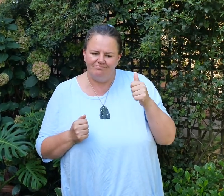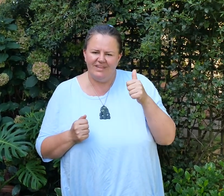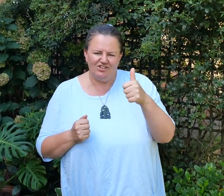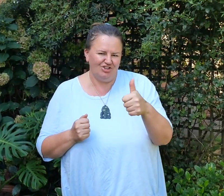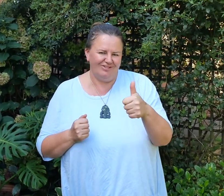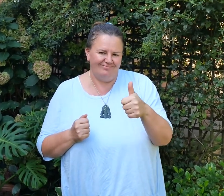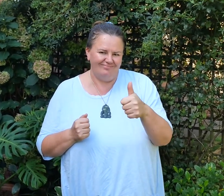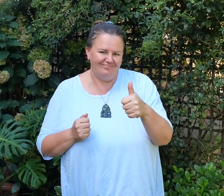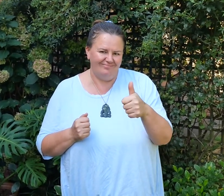And that's good.